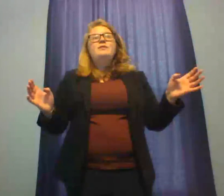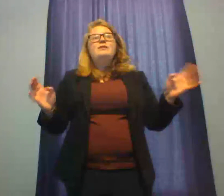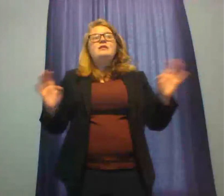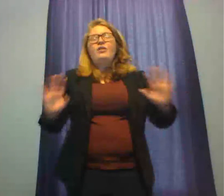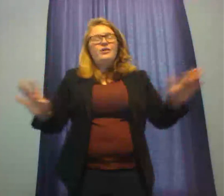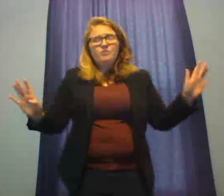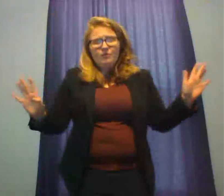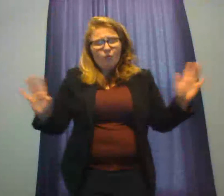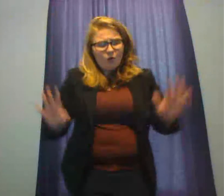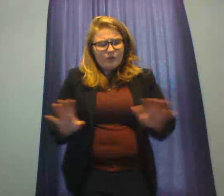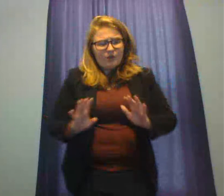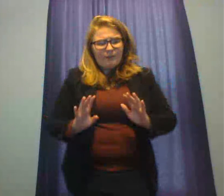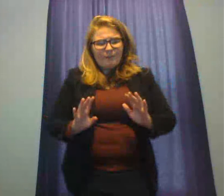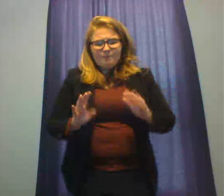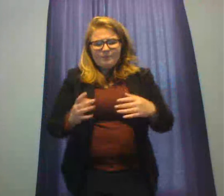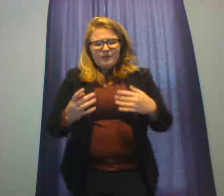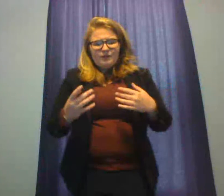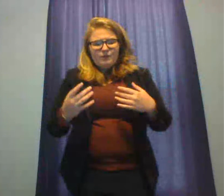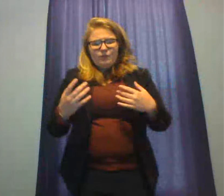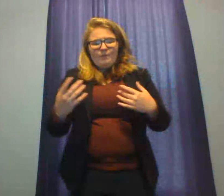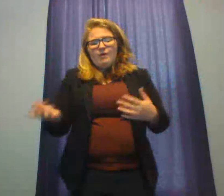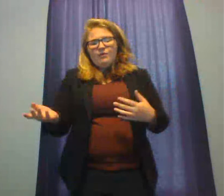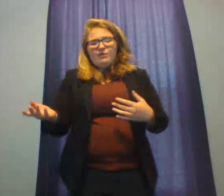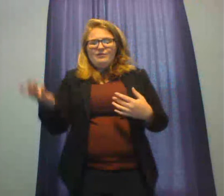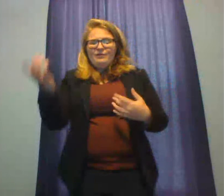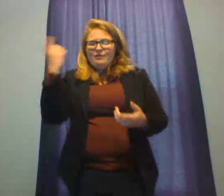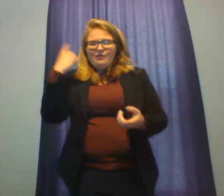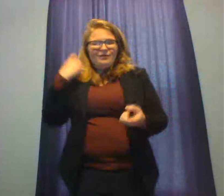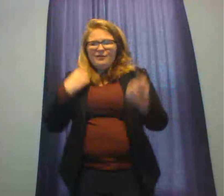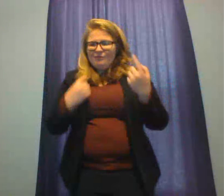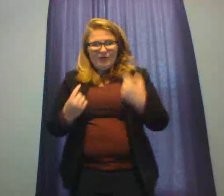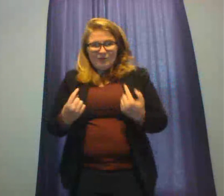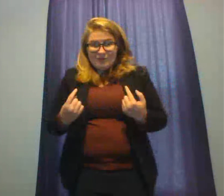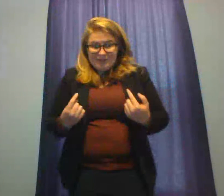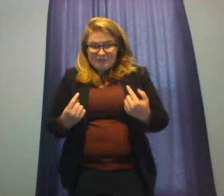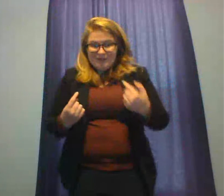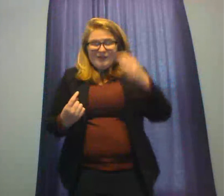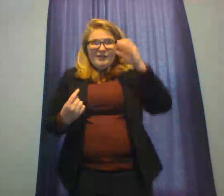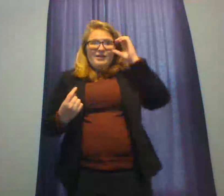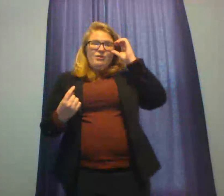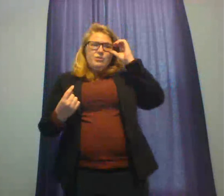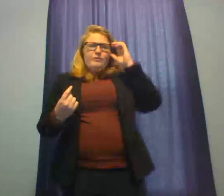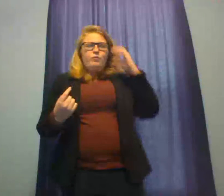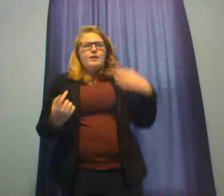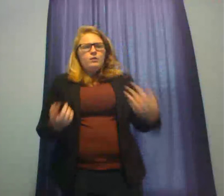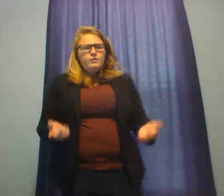nothing. It'll just be words through your mouth and nothing being received. And also, if you have a week closing,